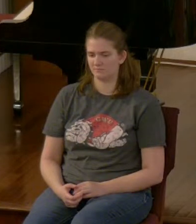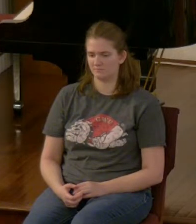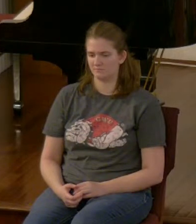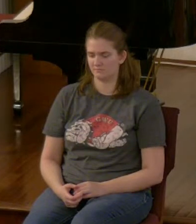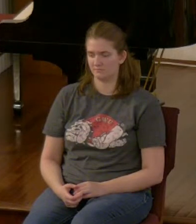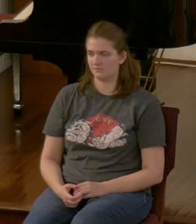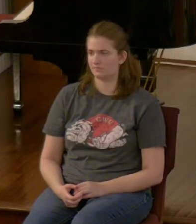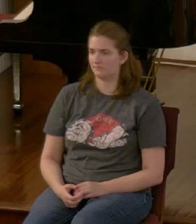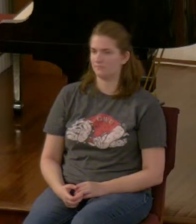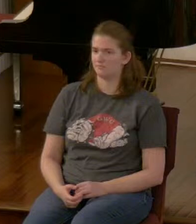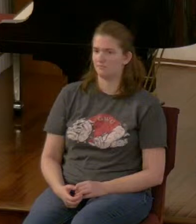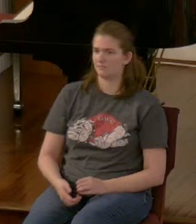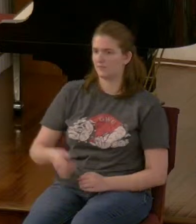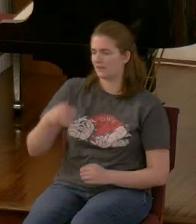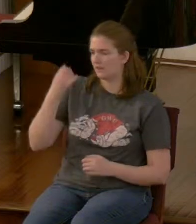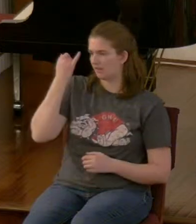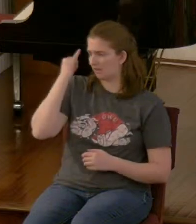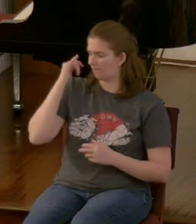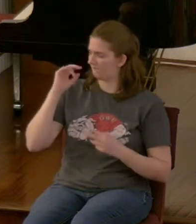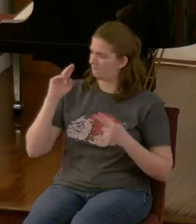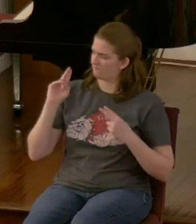if you're hunting